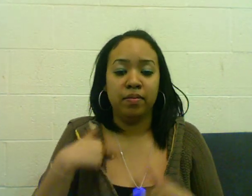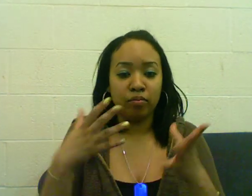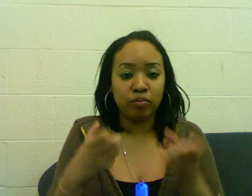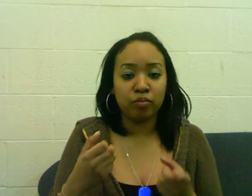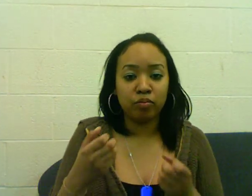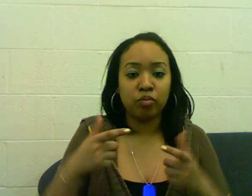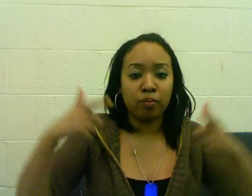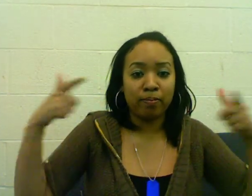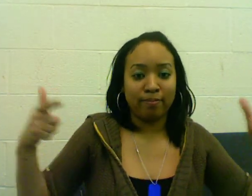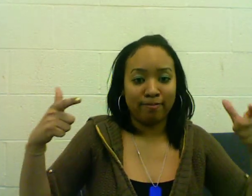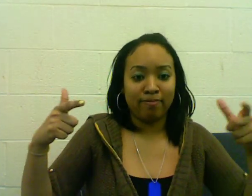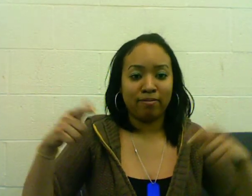And nightflakes, solos.